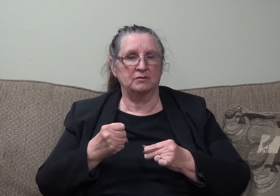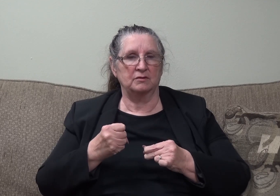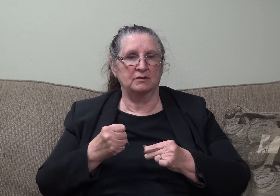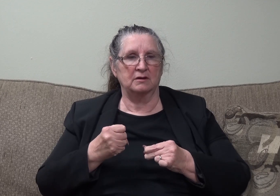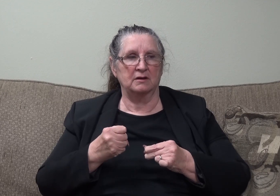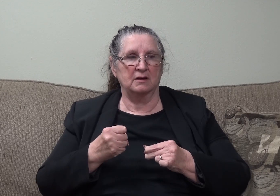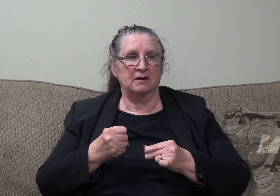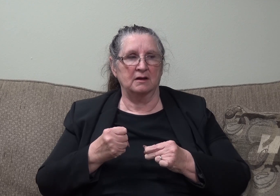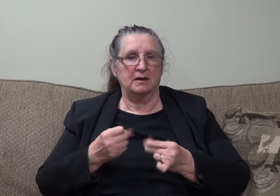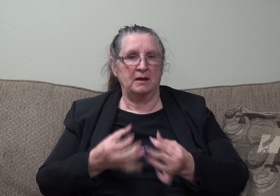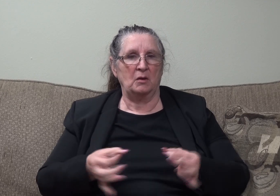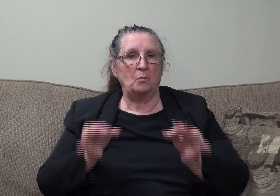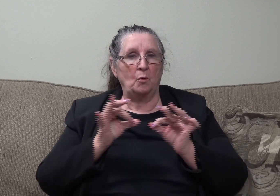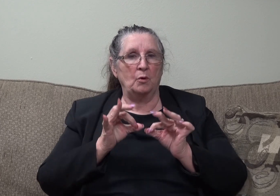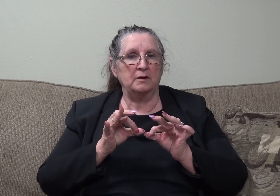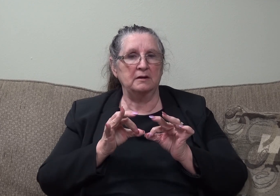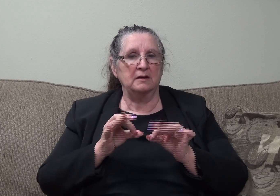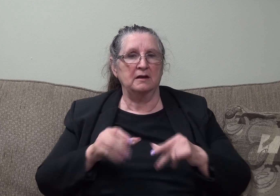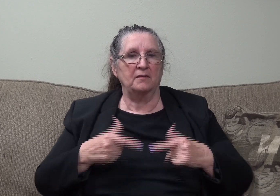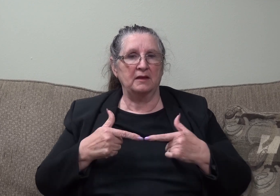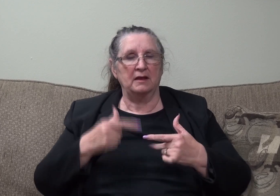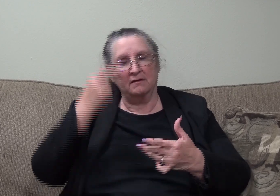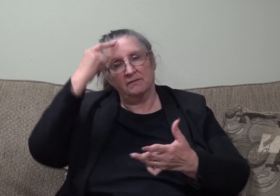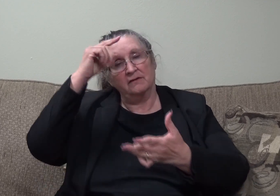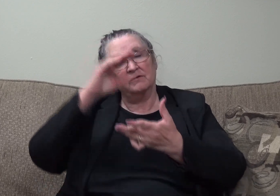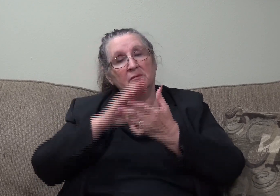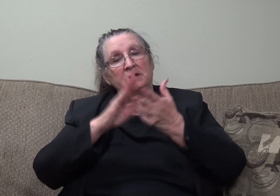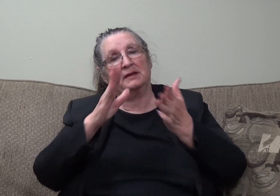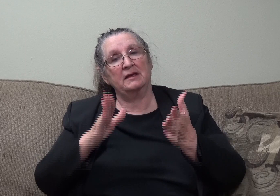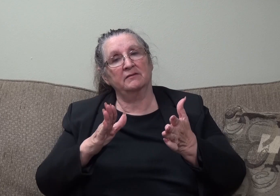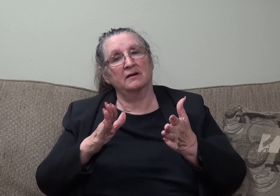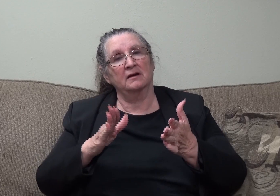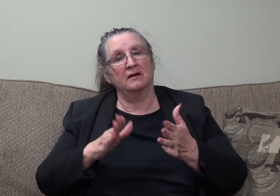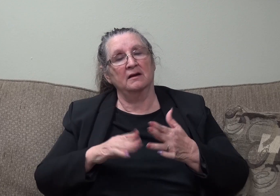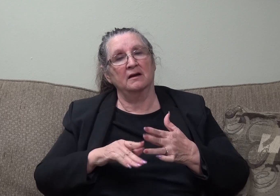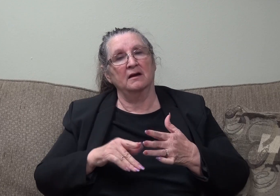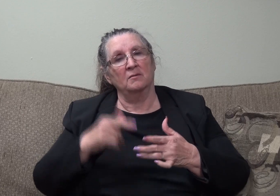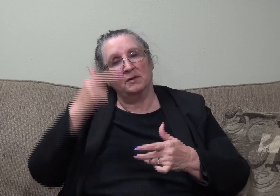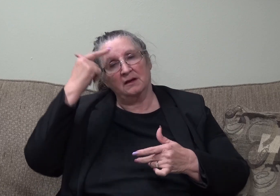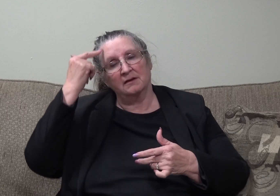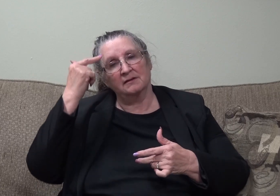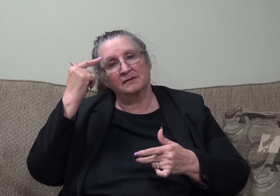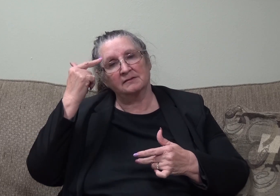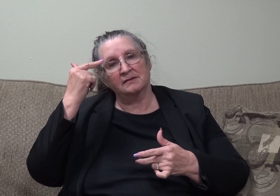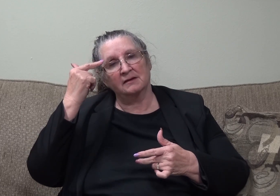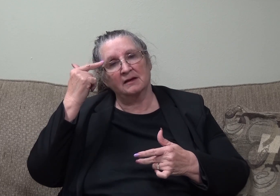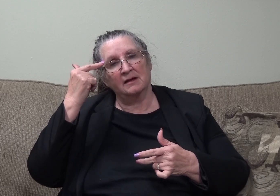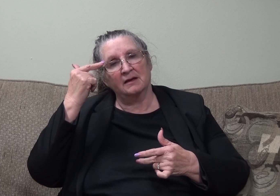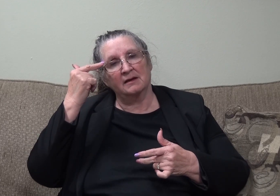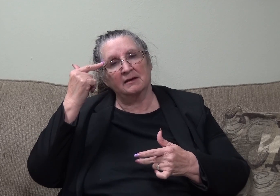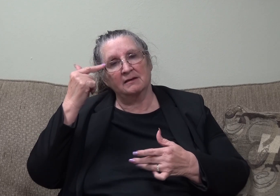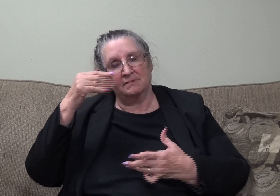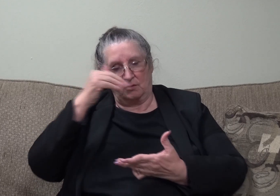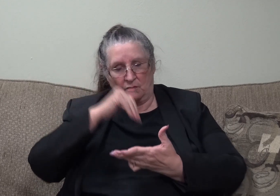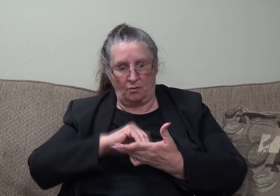very important one in the Bible, of a believer because it's kind of like the core of their faith or our faith. Like,